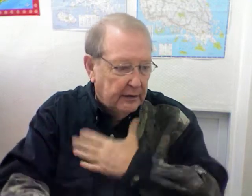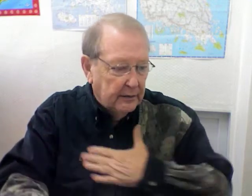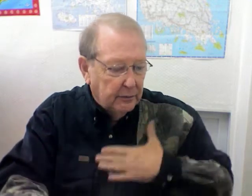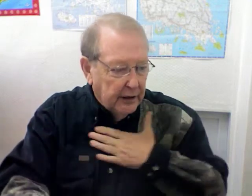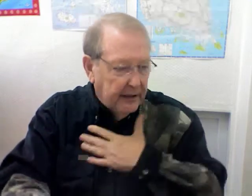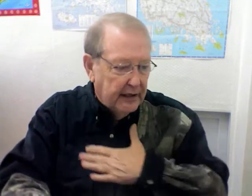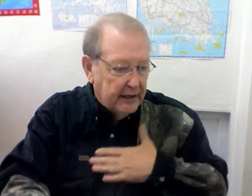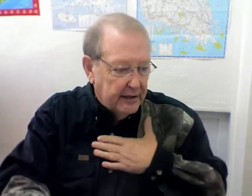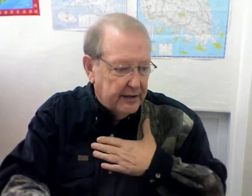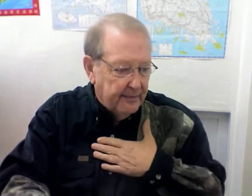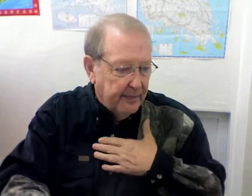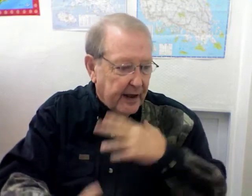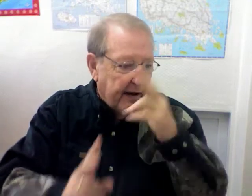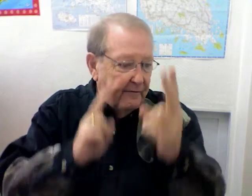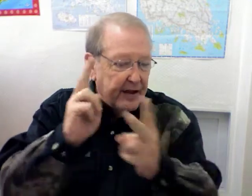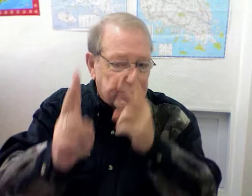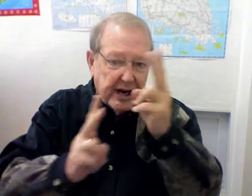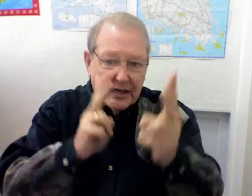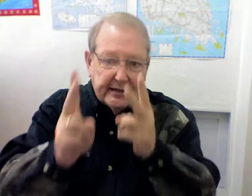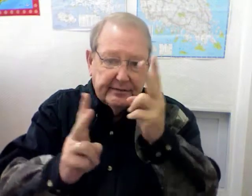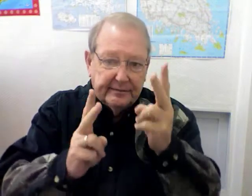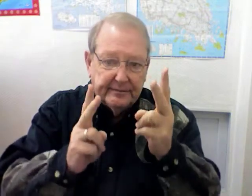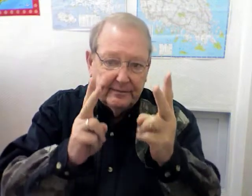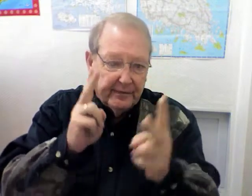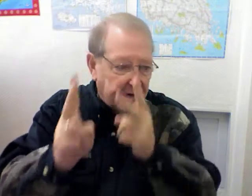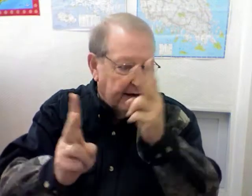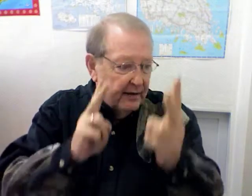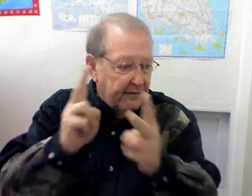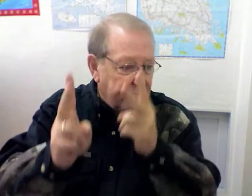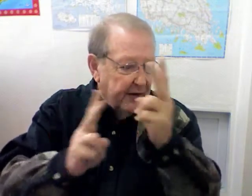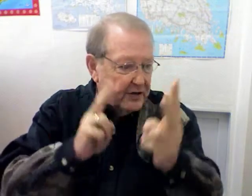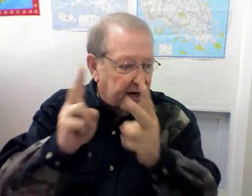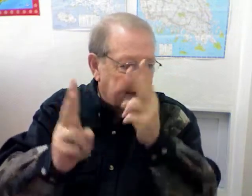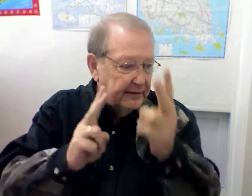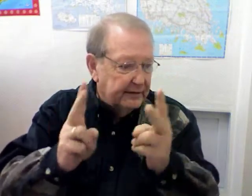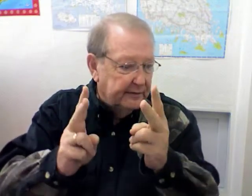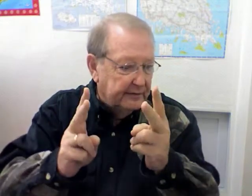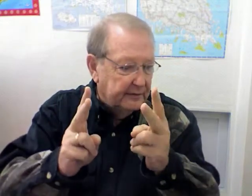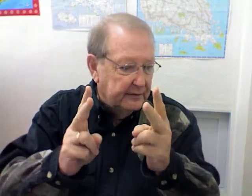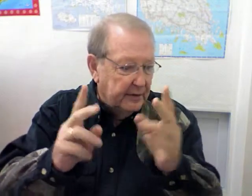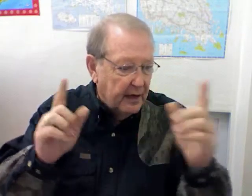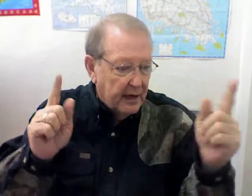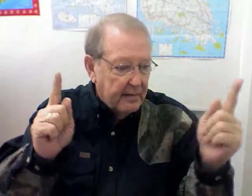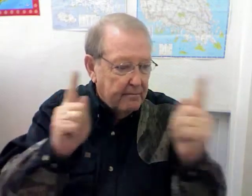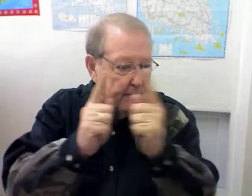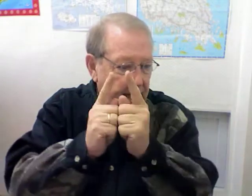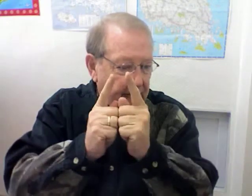Please. Visit. Visit. Meet.